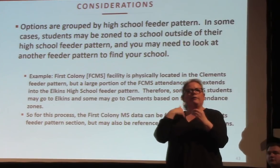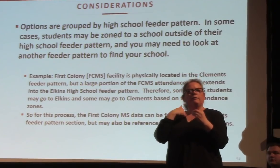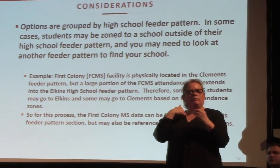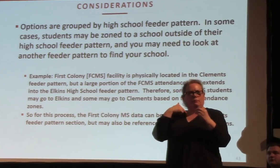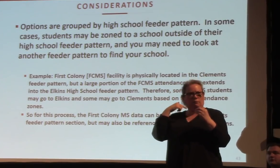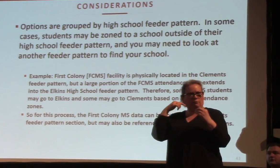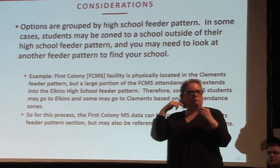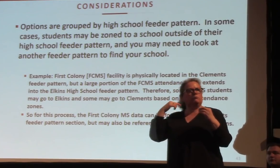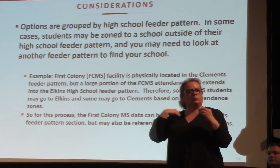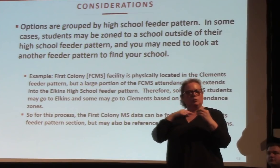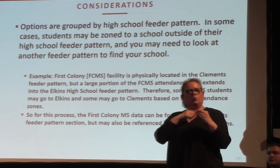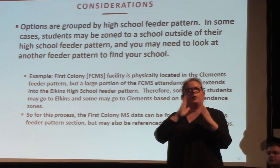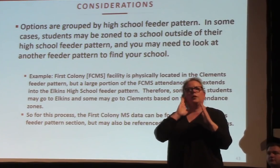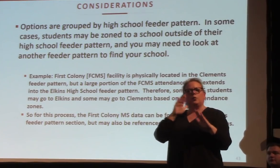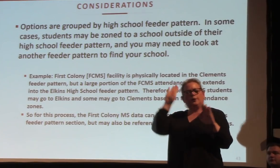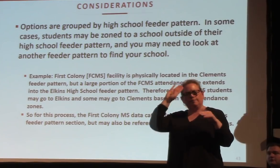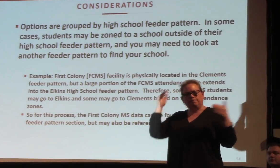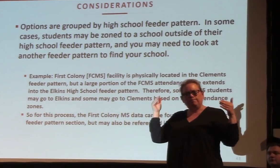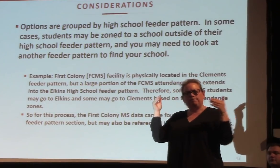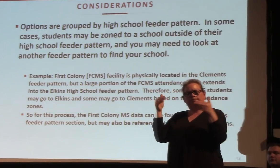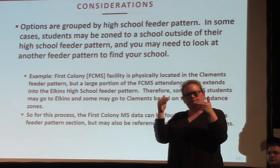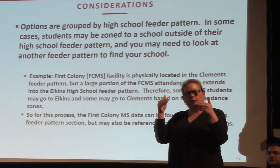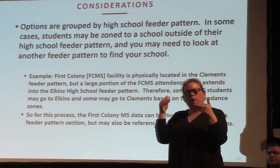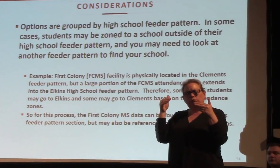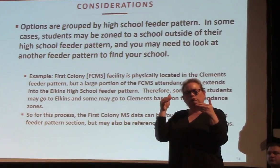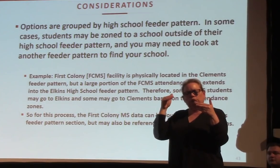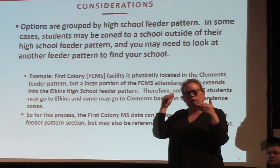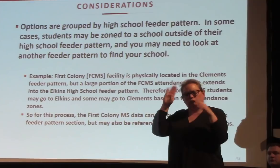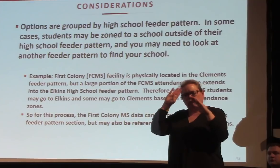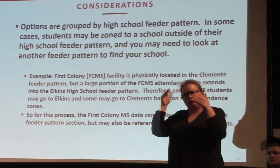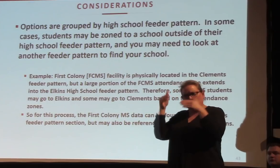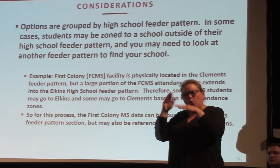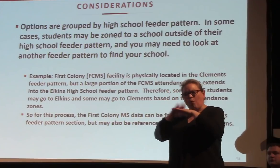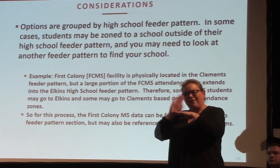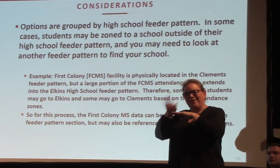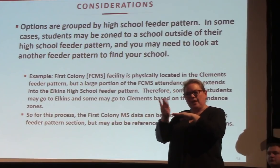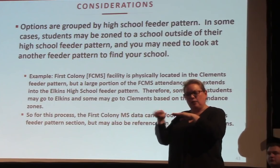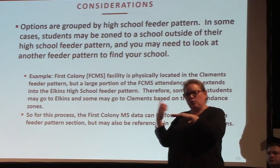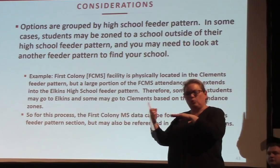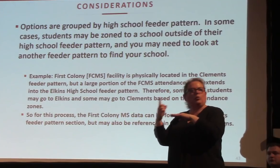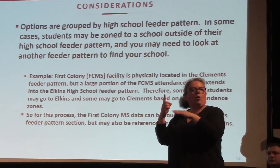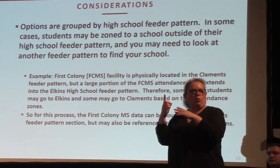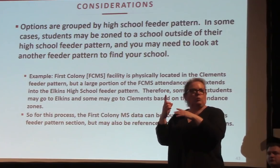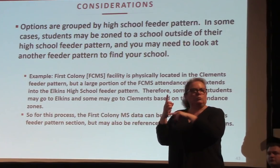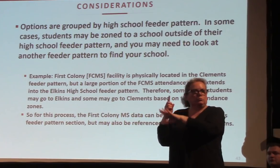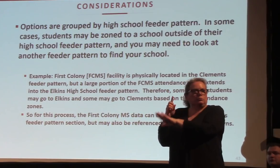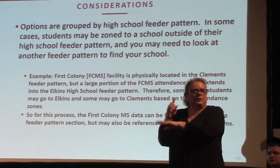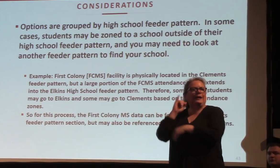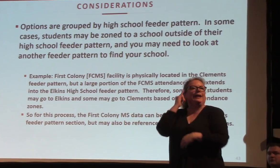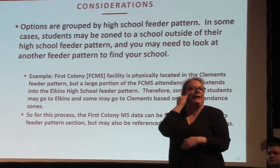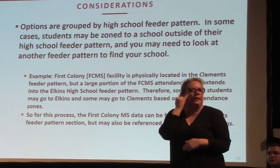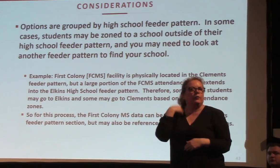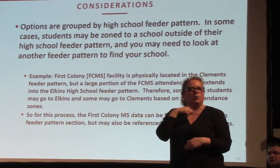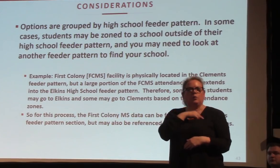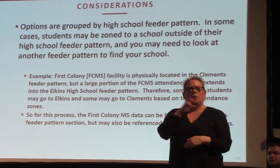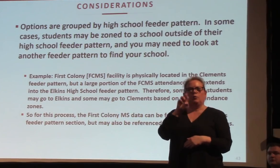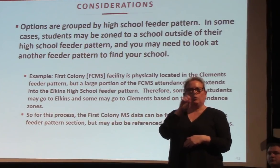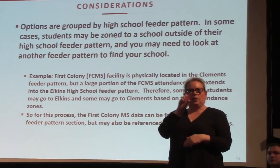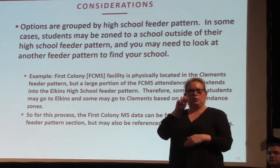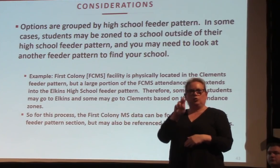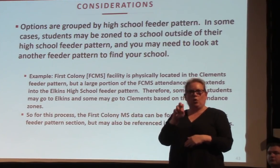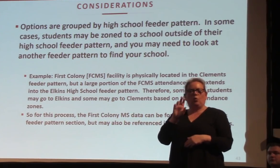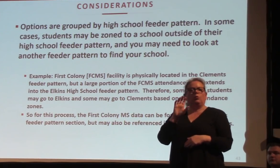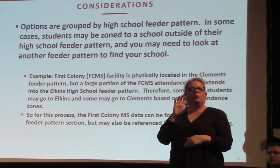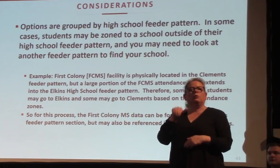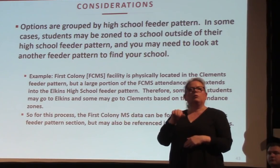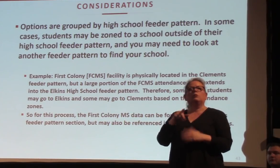any rezoning would require a dedicated process. The earliest that process could happen would be the next school year. And the earliest any boundary